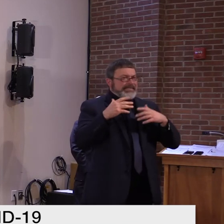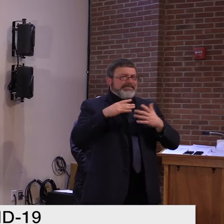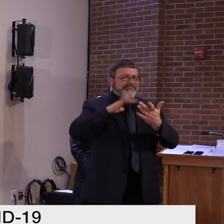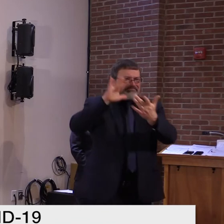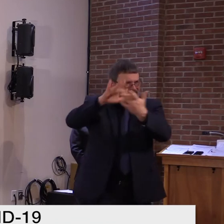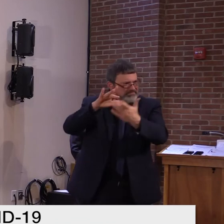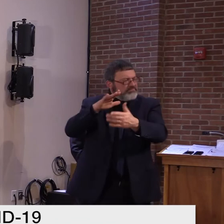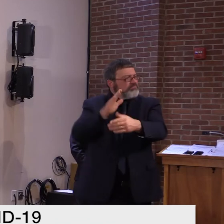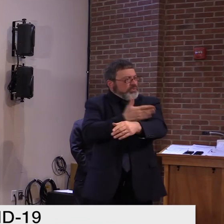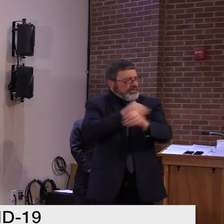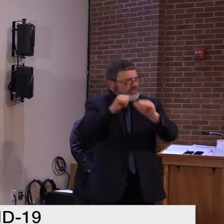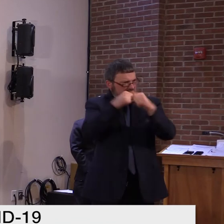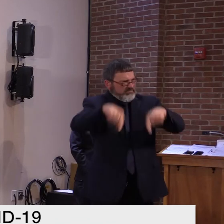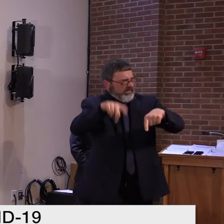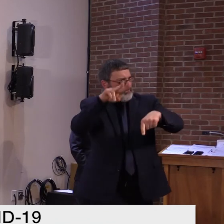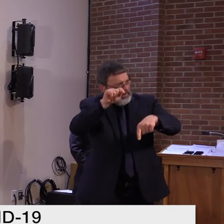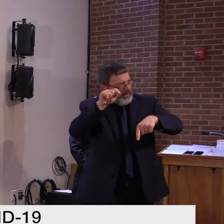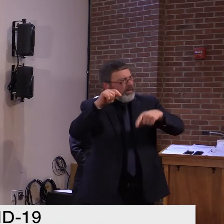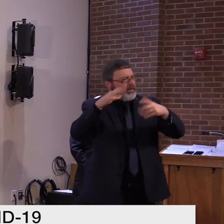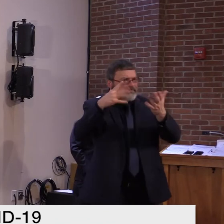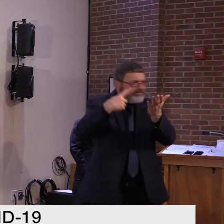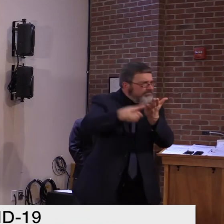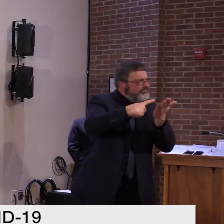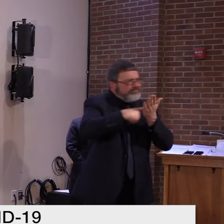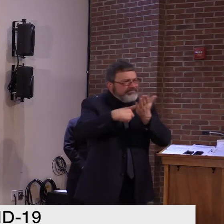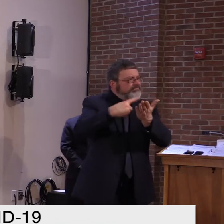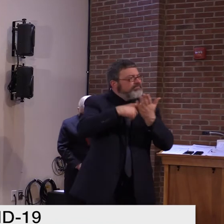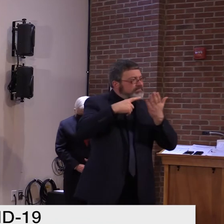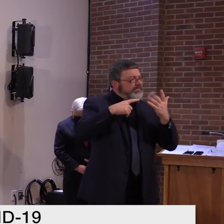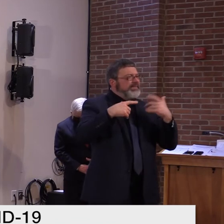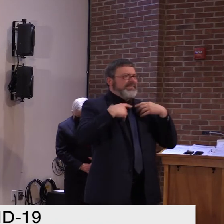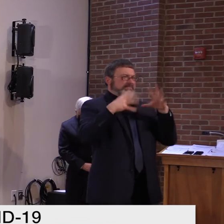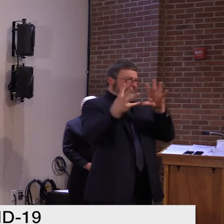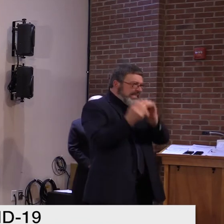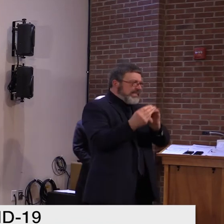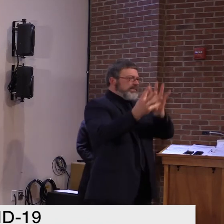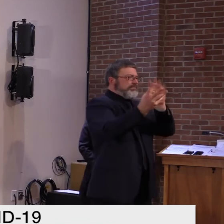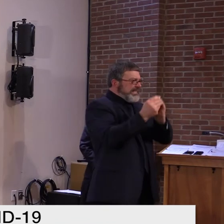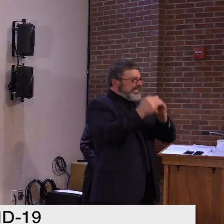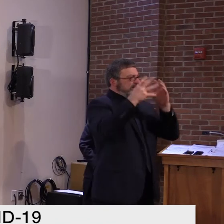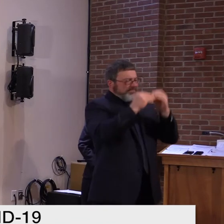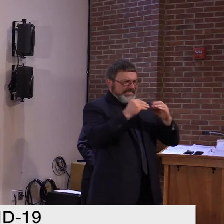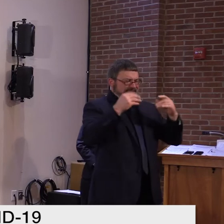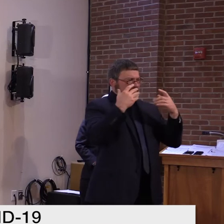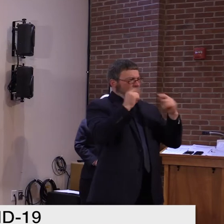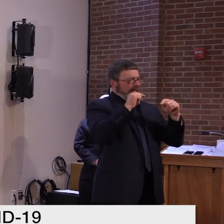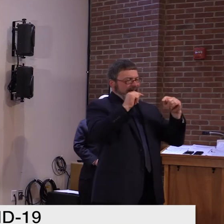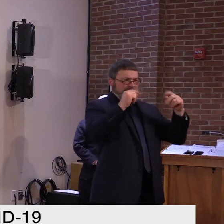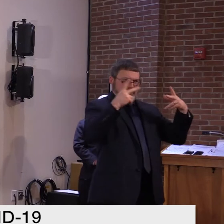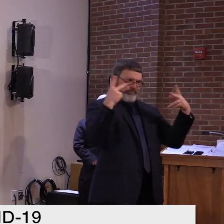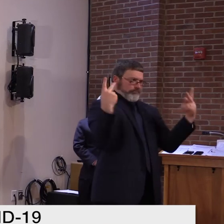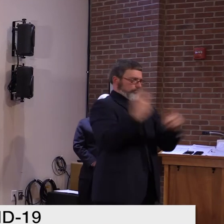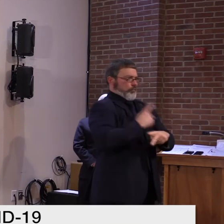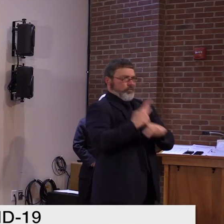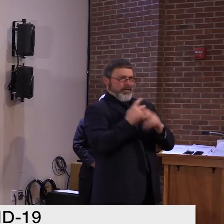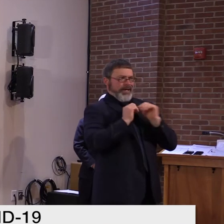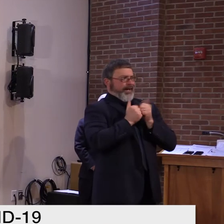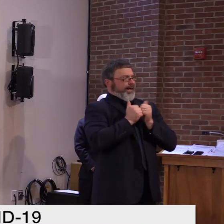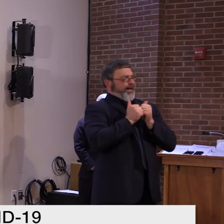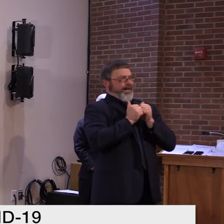well. Um, and we're, we're meeting, we formed a little work group to see what we can do. But it is, it's a very challenging area for us to find a way to do it.